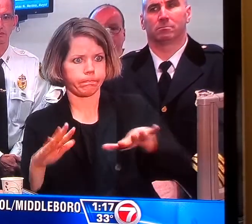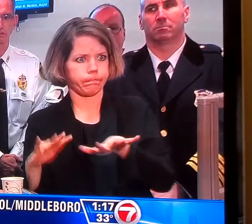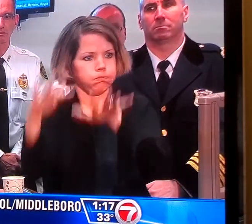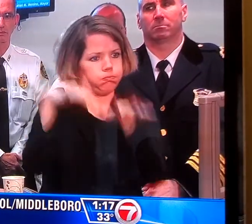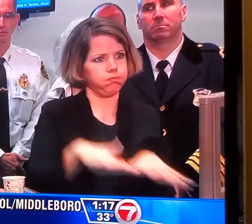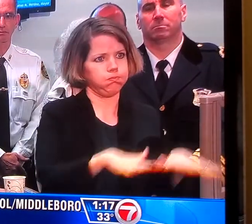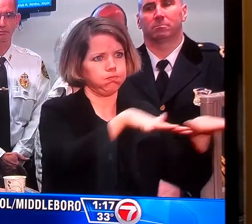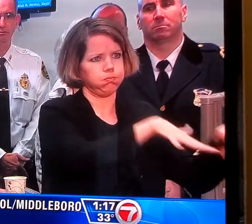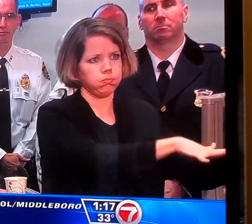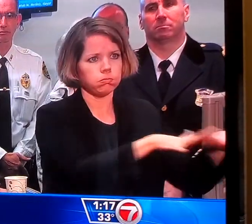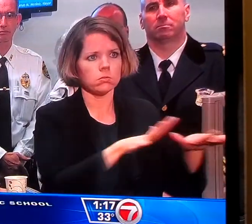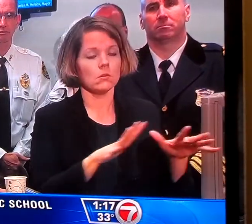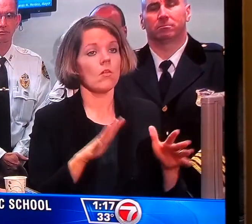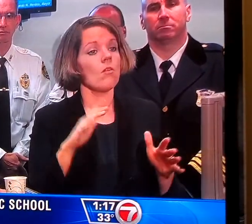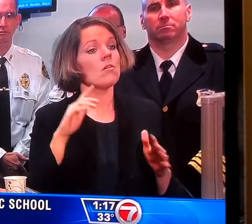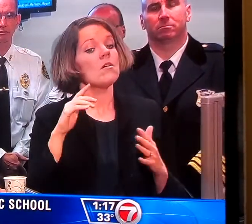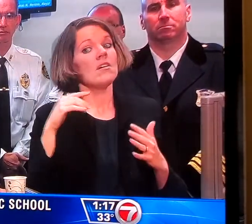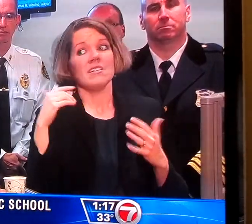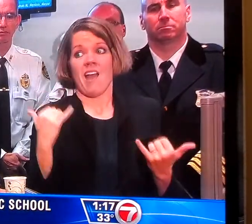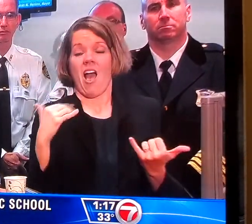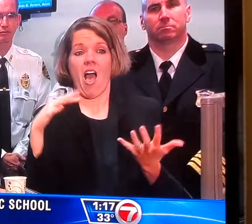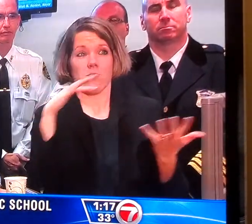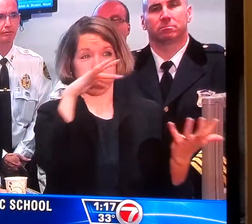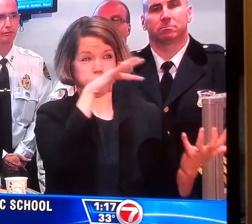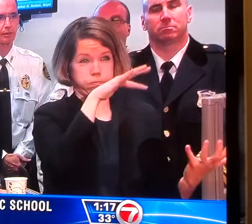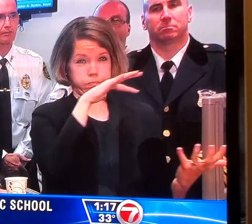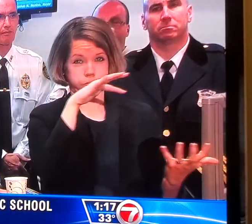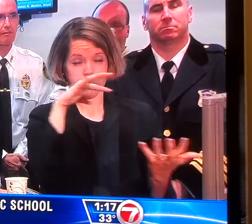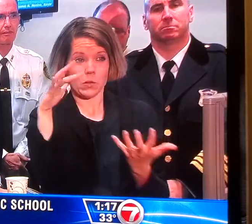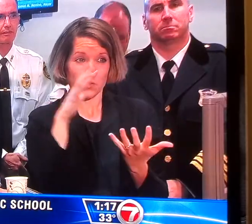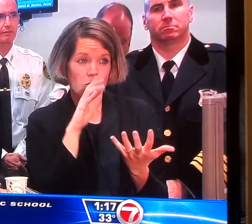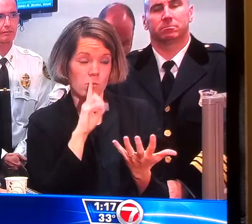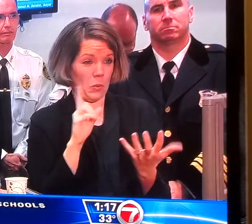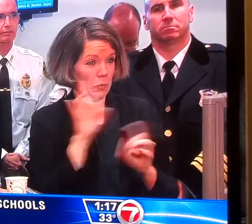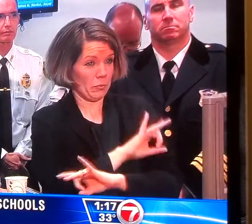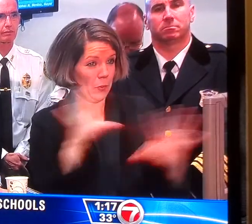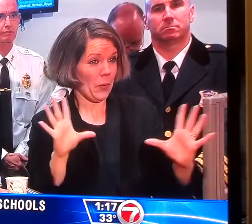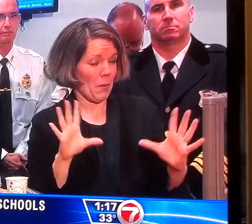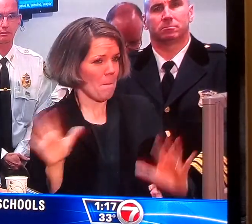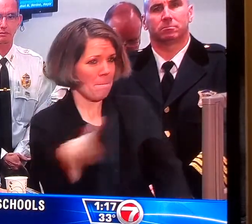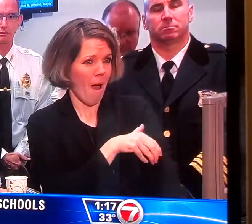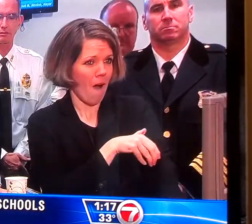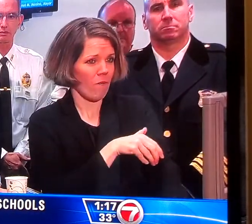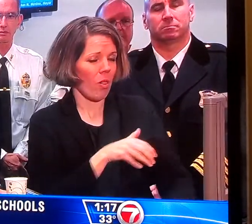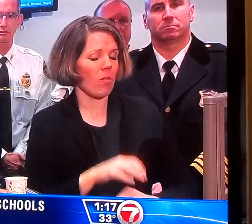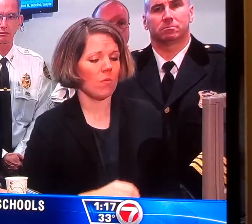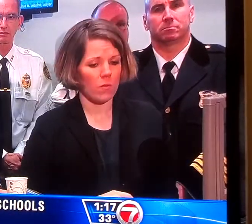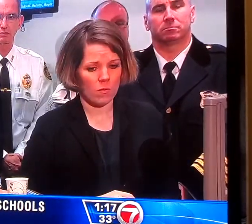However, we are encouraged by the numbers of people who stayed home today.